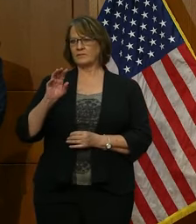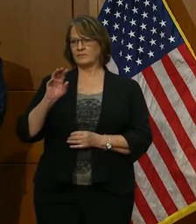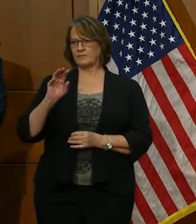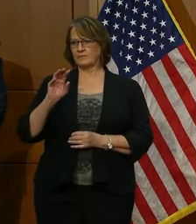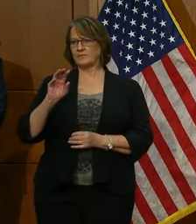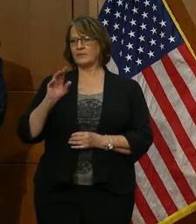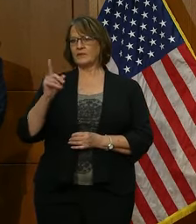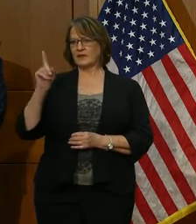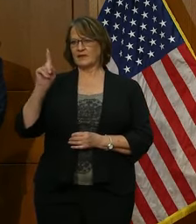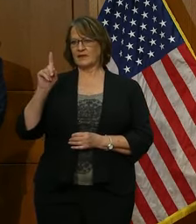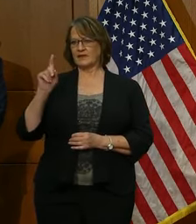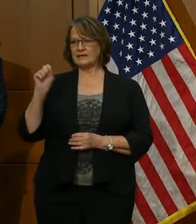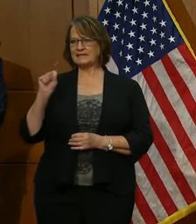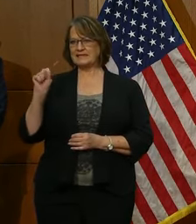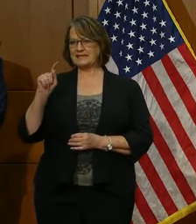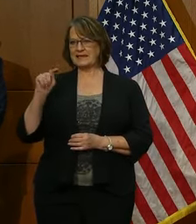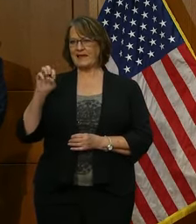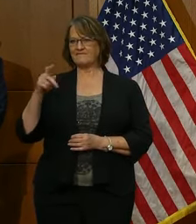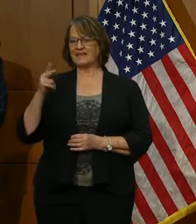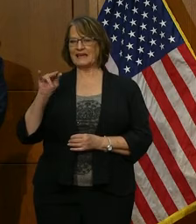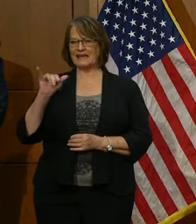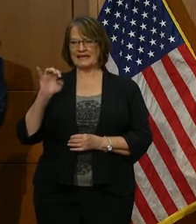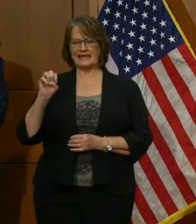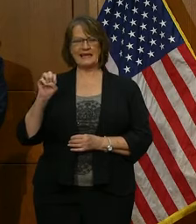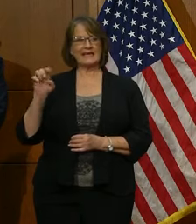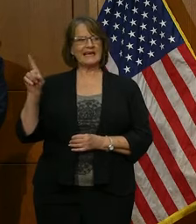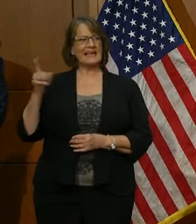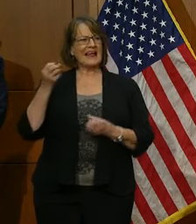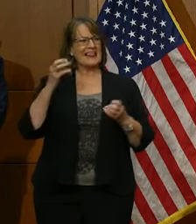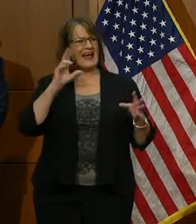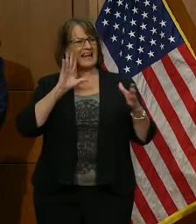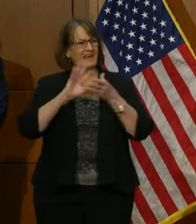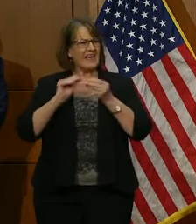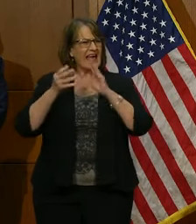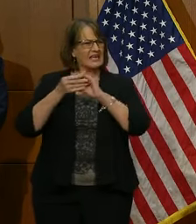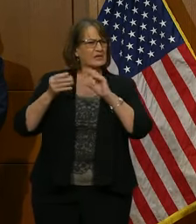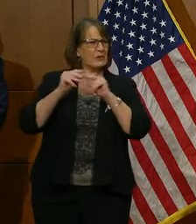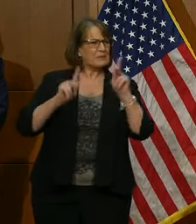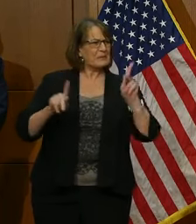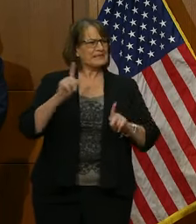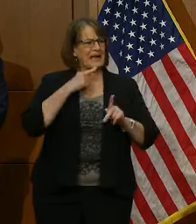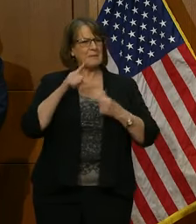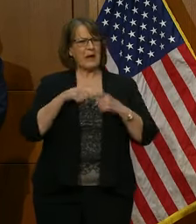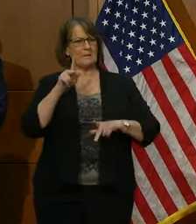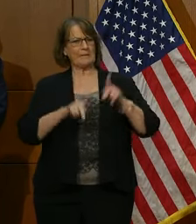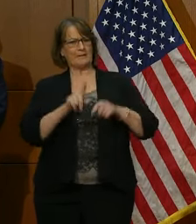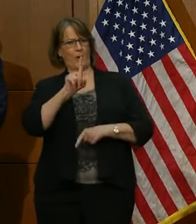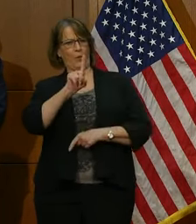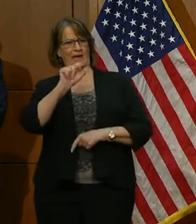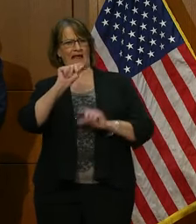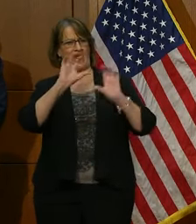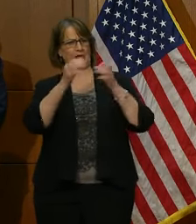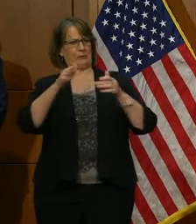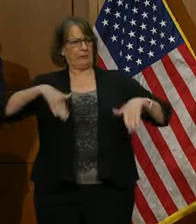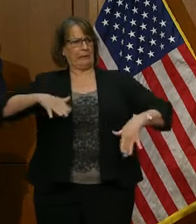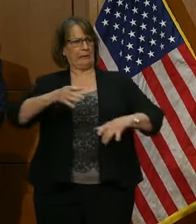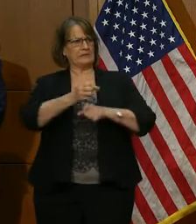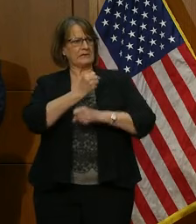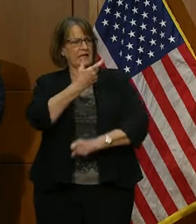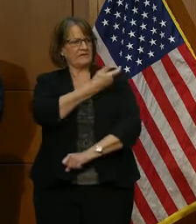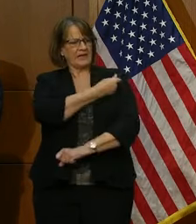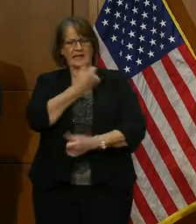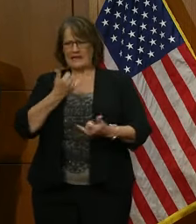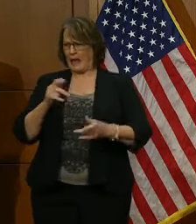Thank you. Regarding the vaccine effort, there's a lot of anecdotal stories going around about people in 1A who haven't received a vaccine yet, while people in